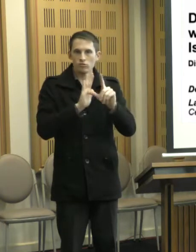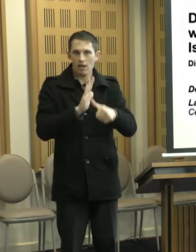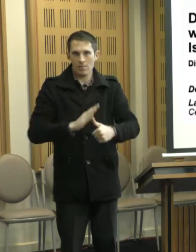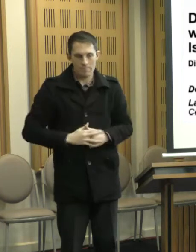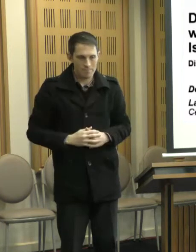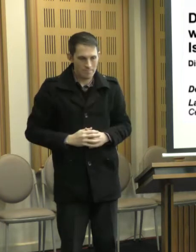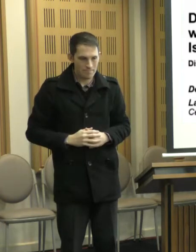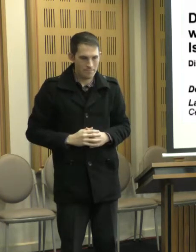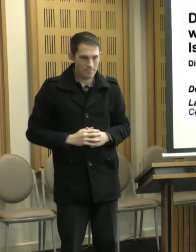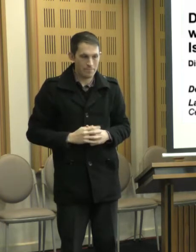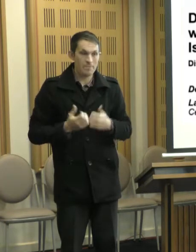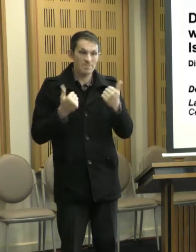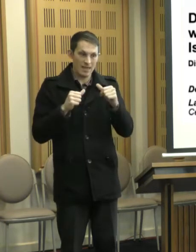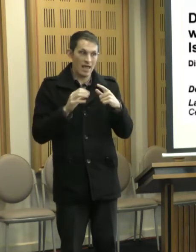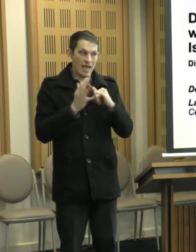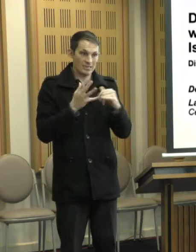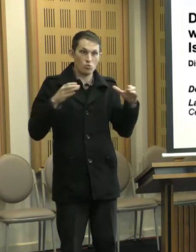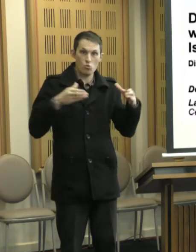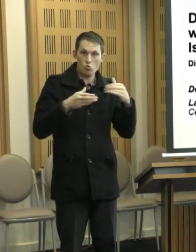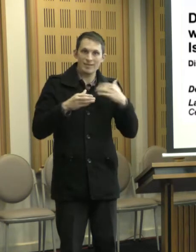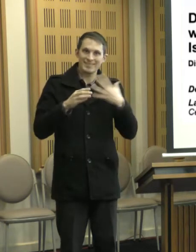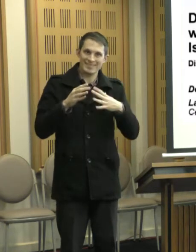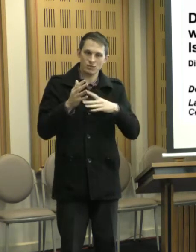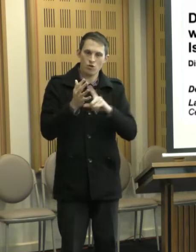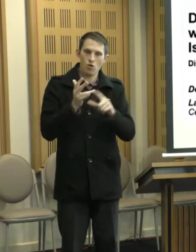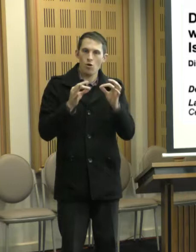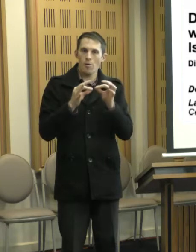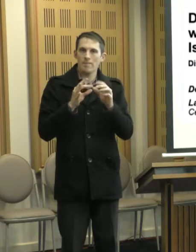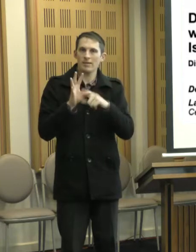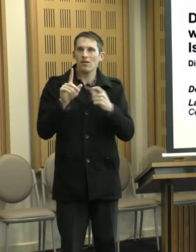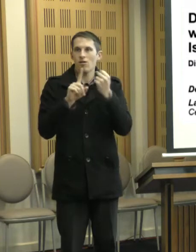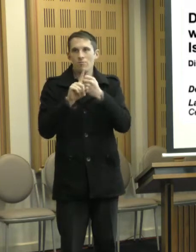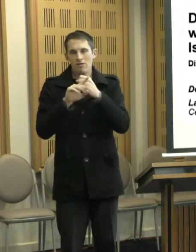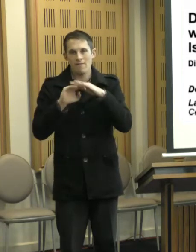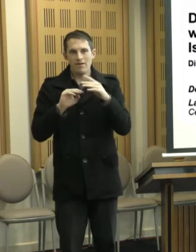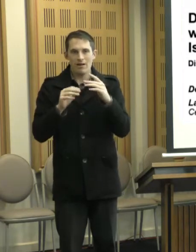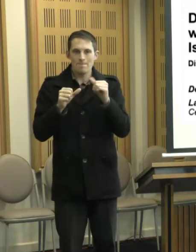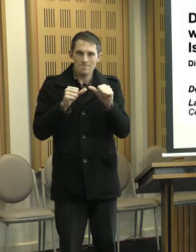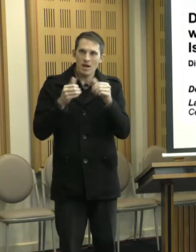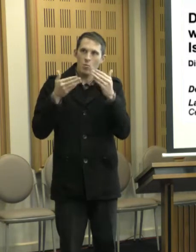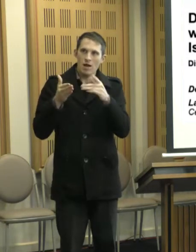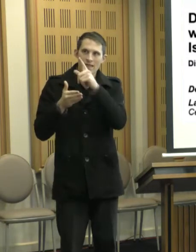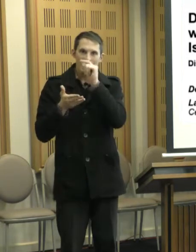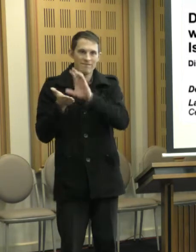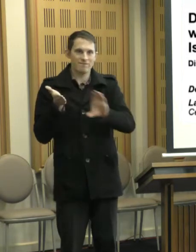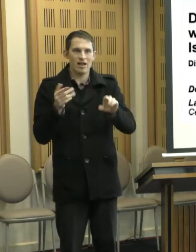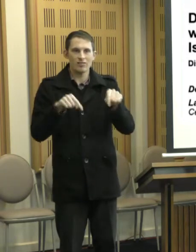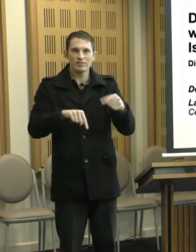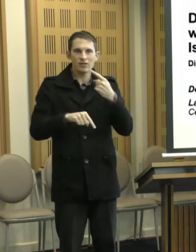and we need to lobby as a group about better ways to fund this type of work. Um,